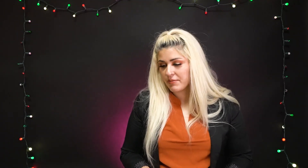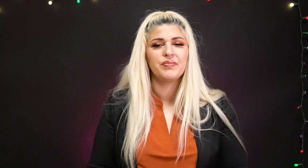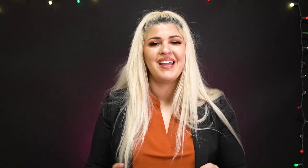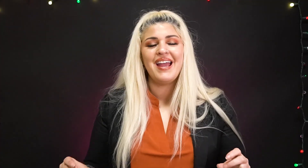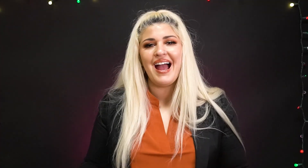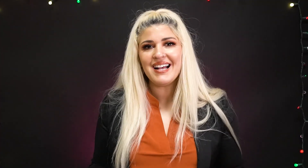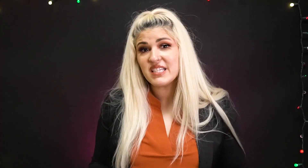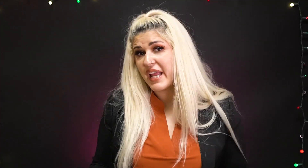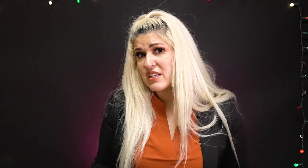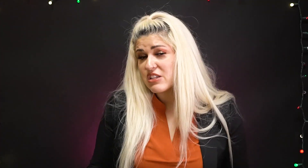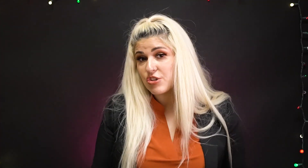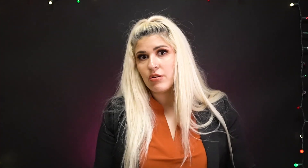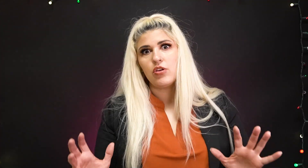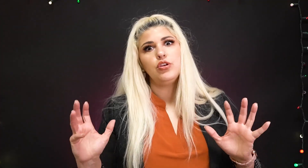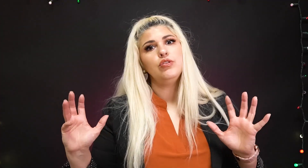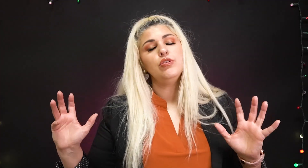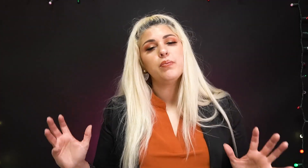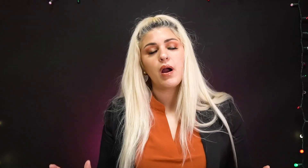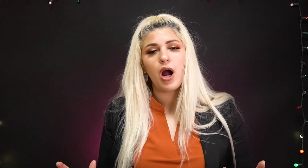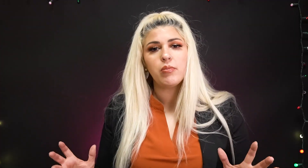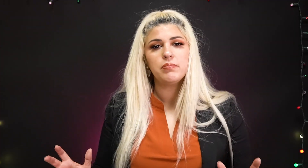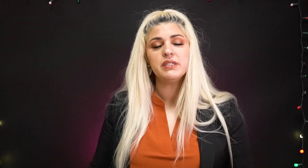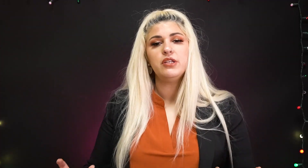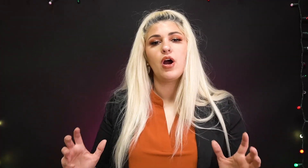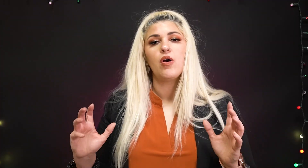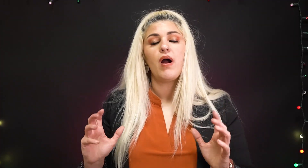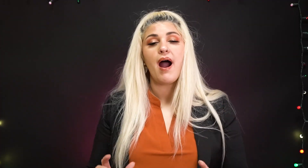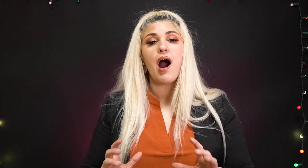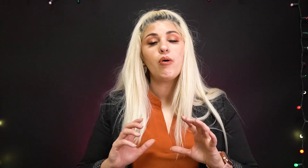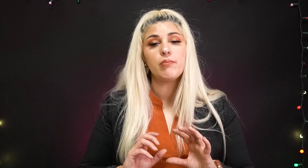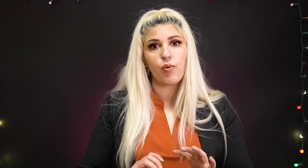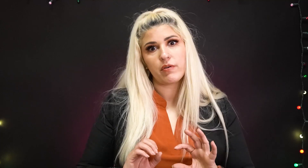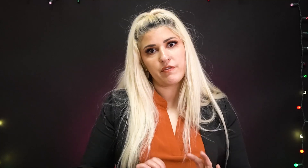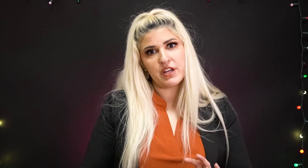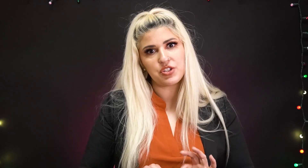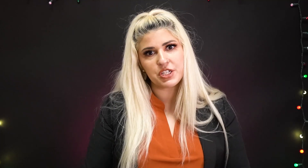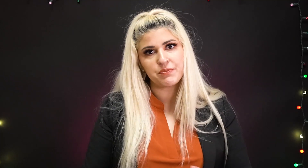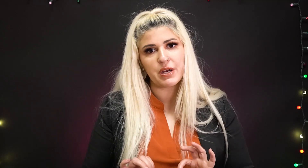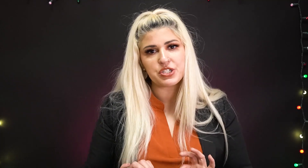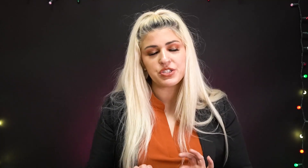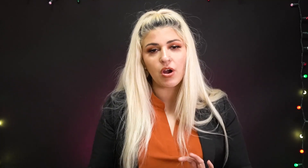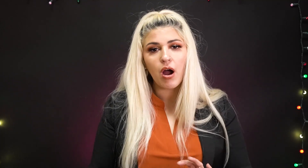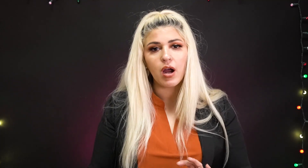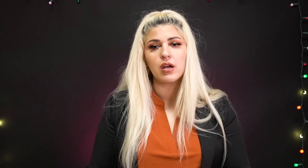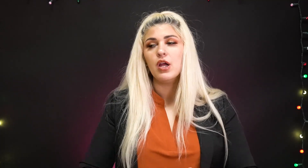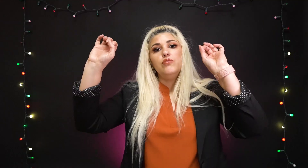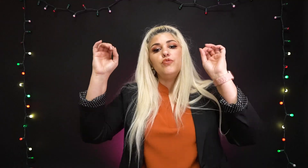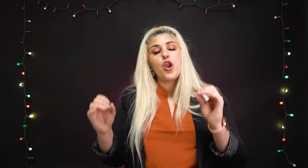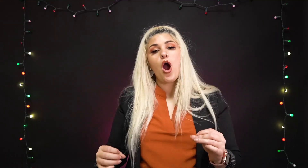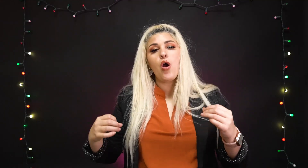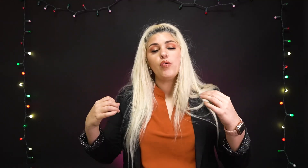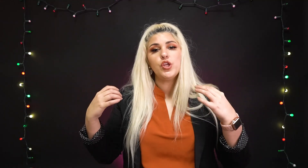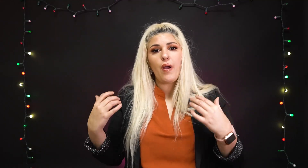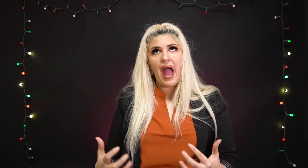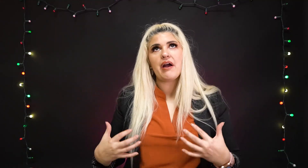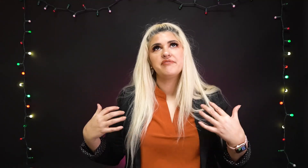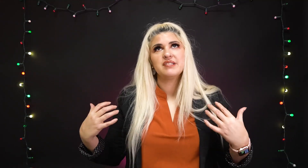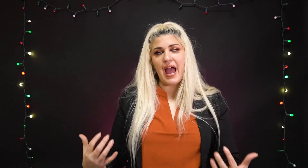as an asl student you probably know how important facial expressions are you know you have to